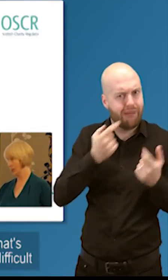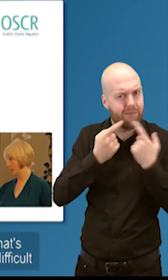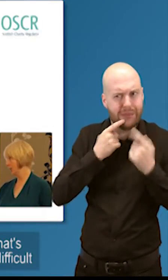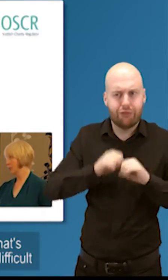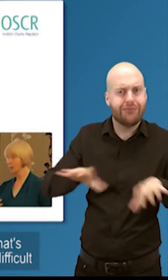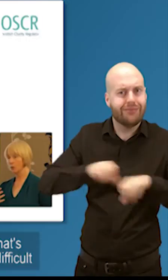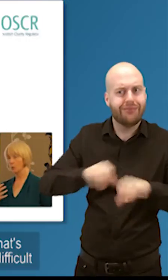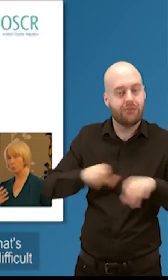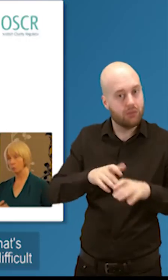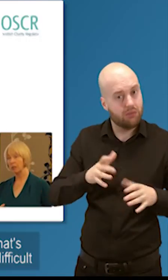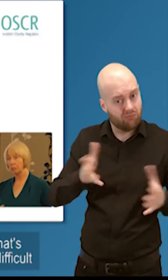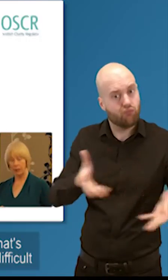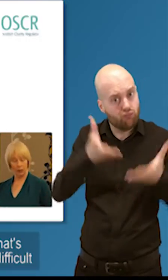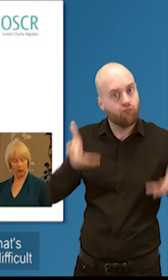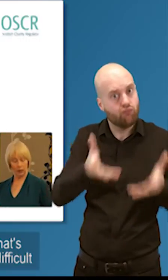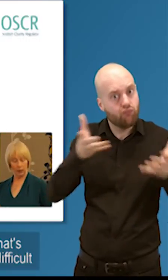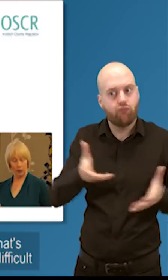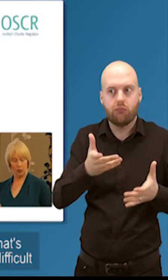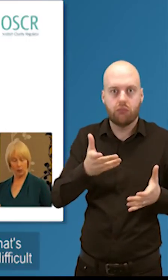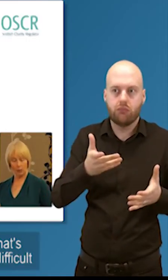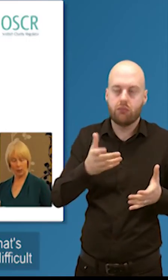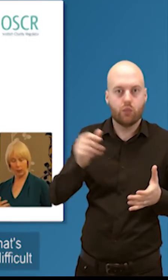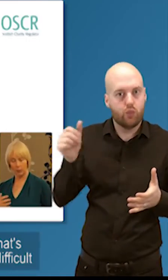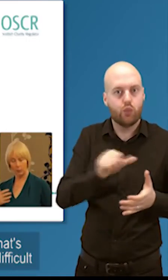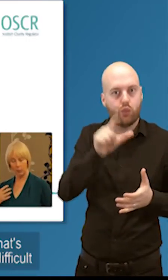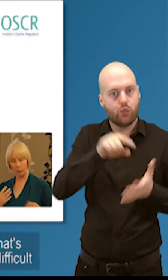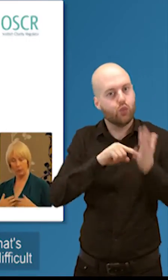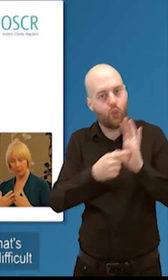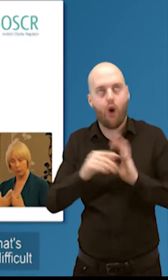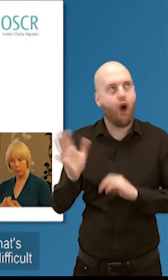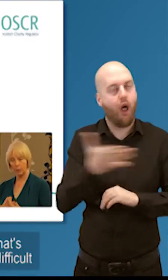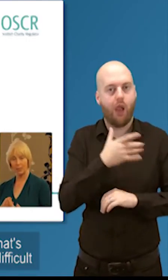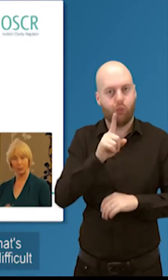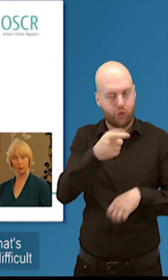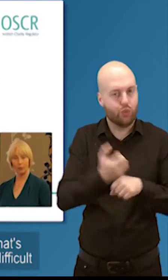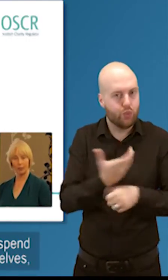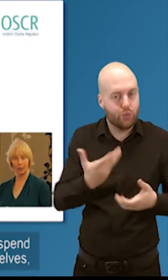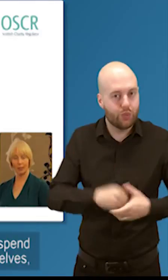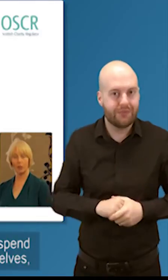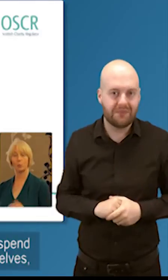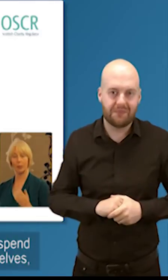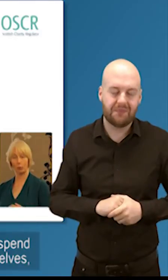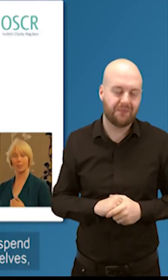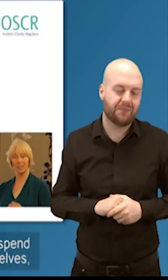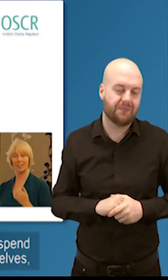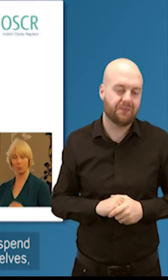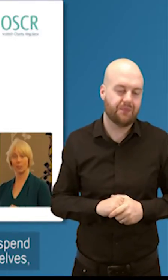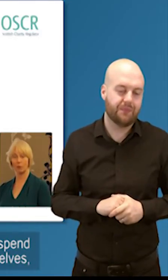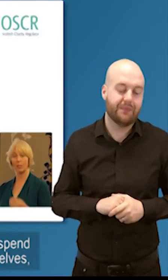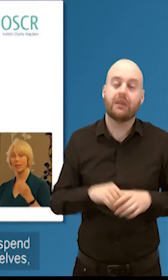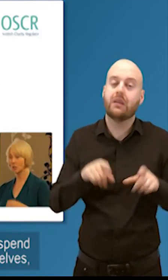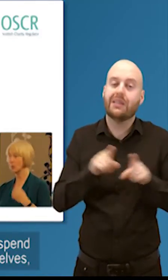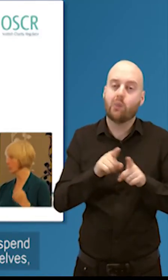interesting is like many organizations um i think and people think people find it difficult to think that they should prioritize